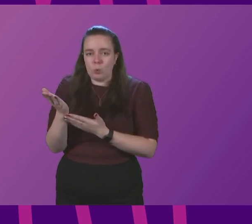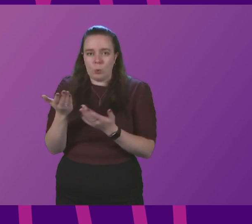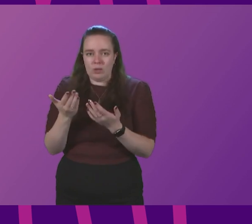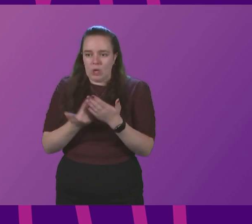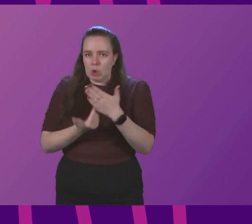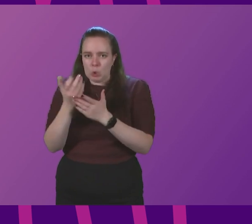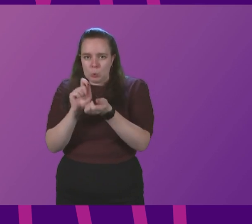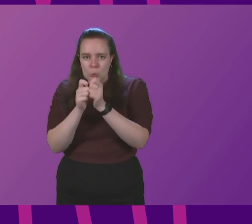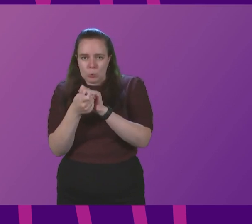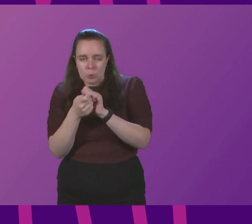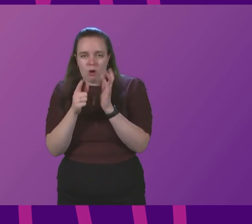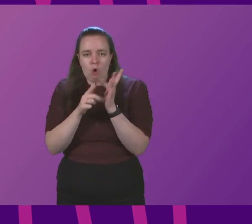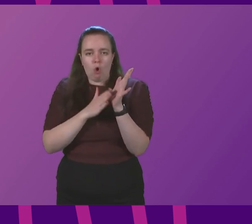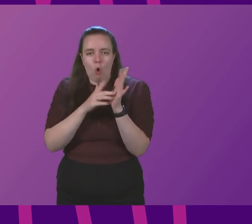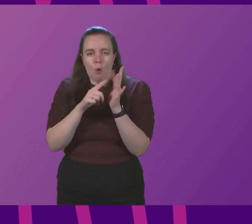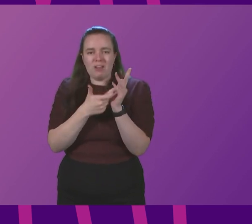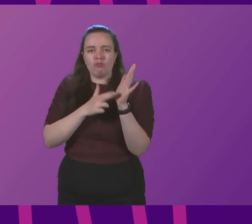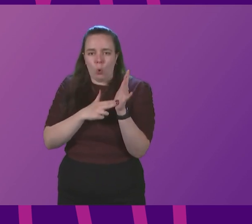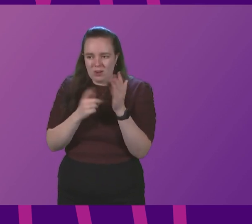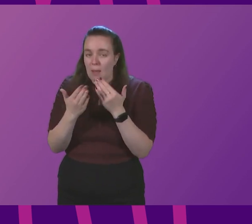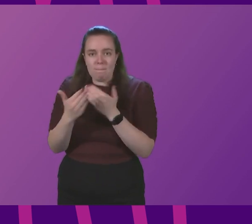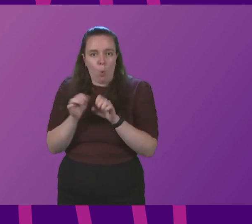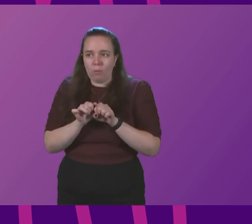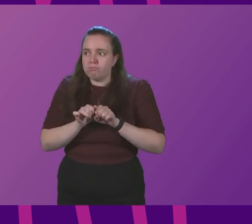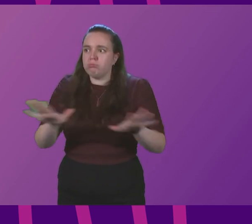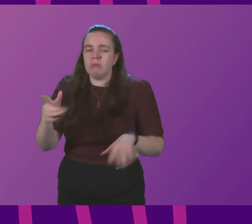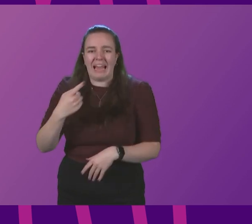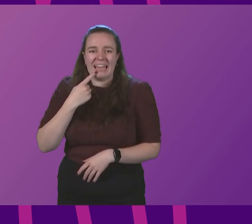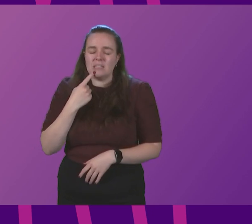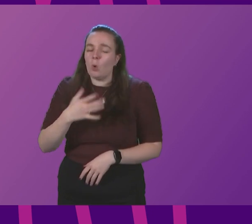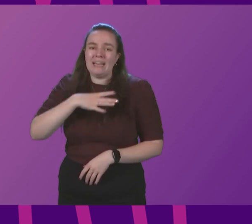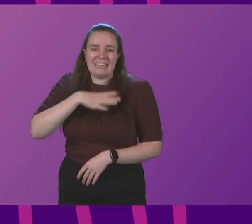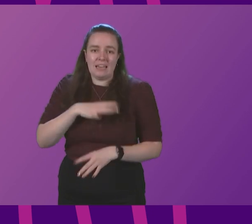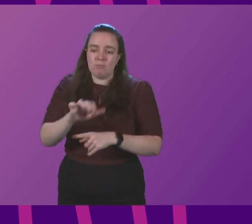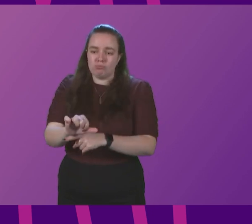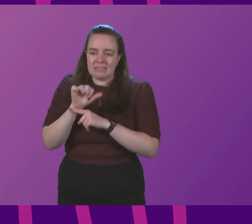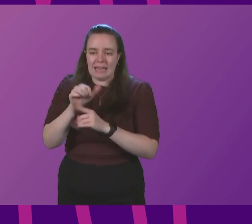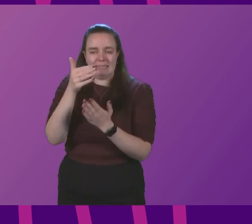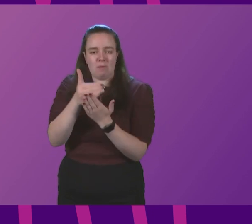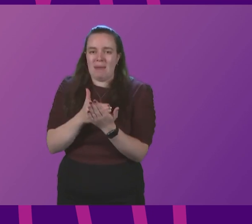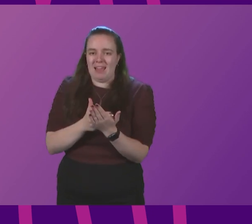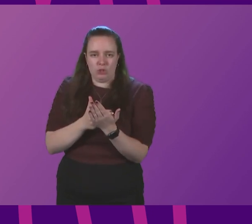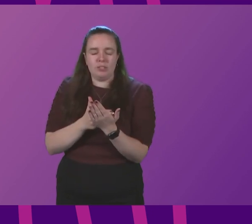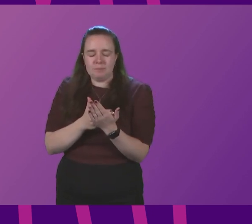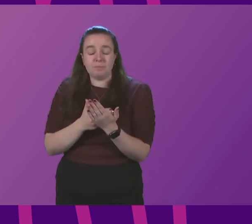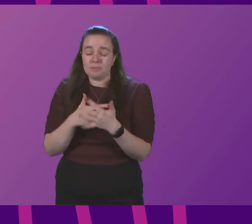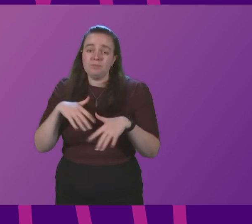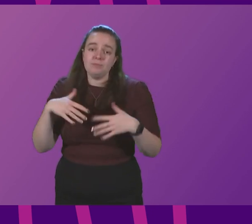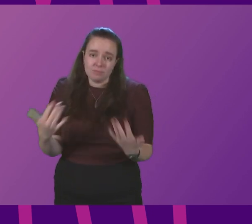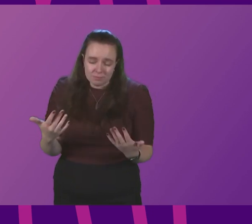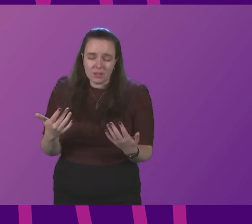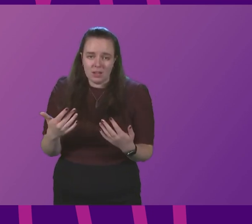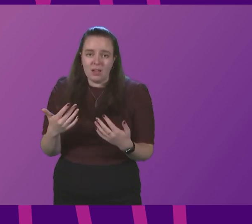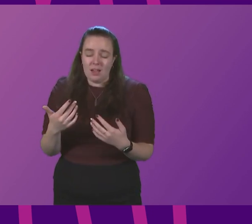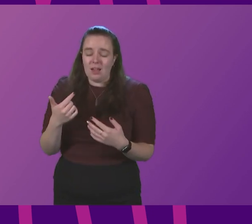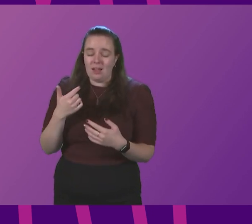variant that may be significantly more transmissible than anything before, that we need protective measures like that. Now, it is not surprising to me